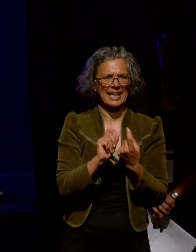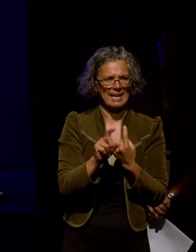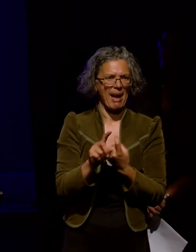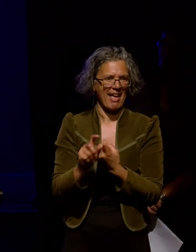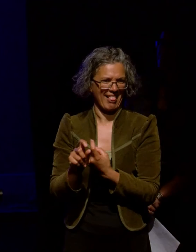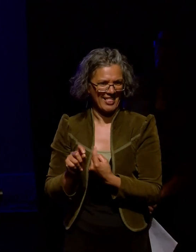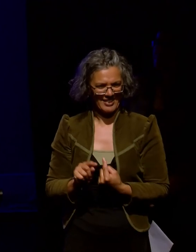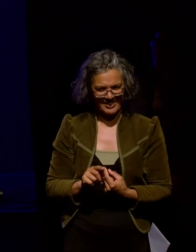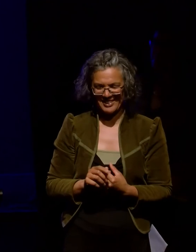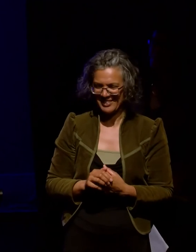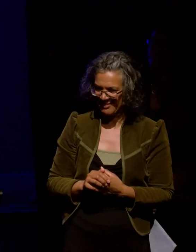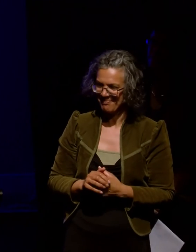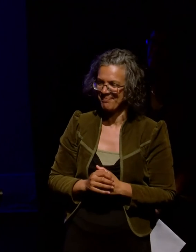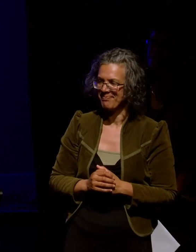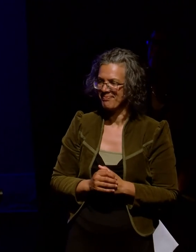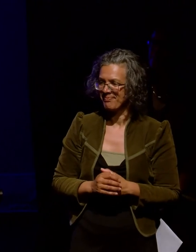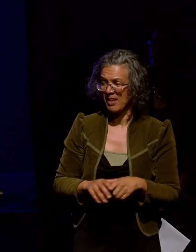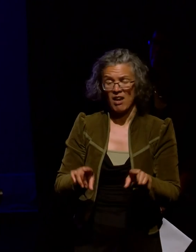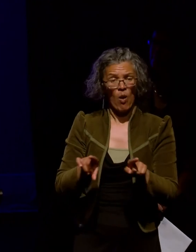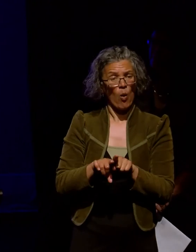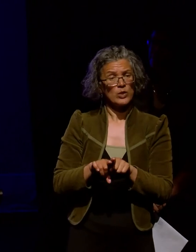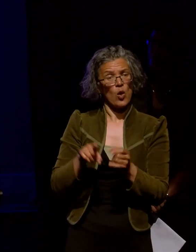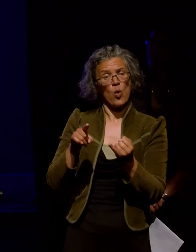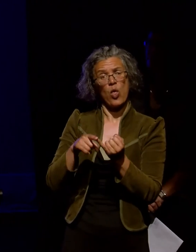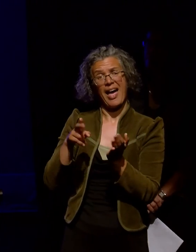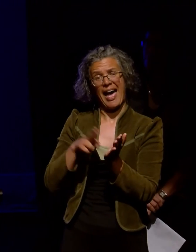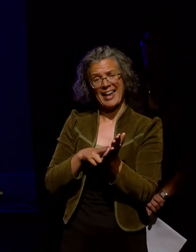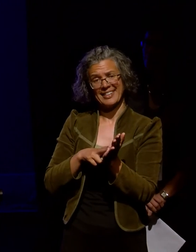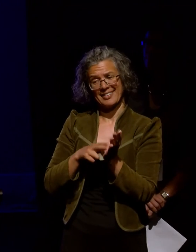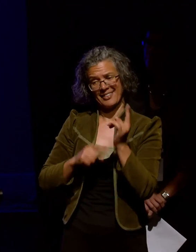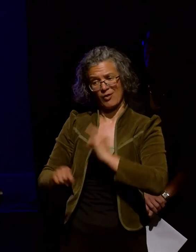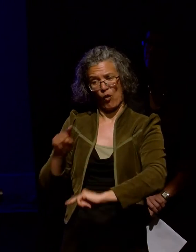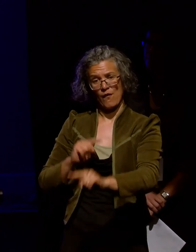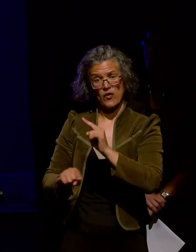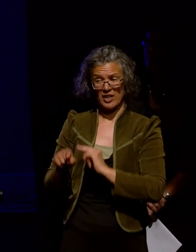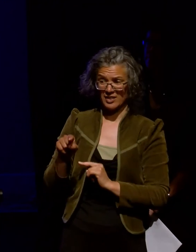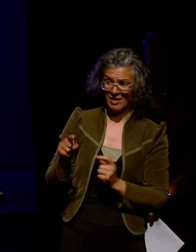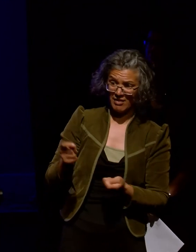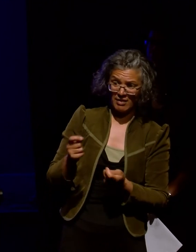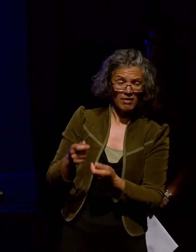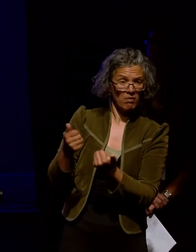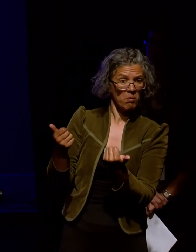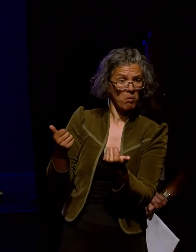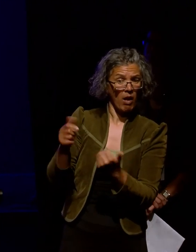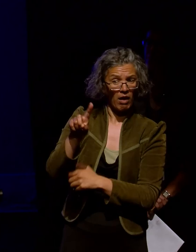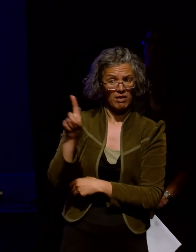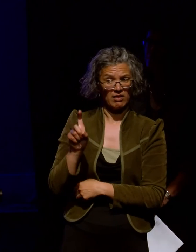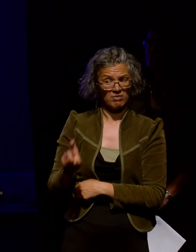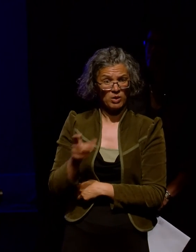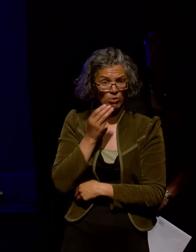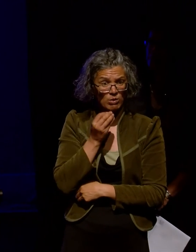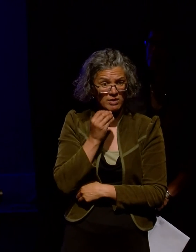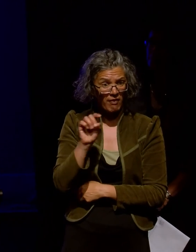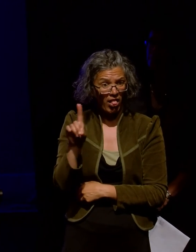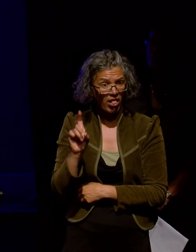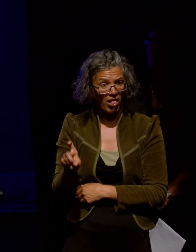We might also consider the unconference bar camp-style event. We might consider whether that's still the most useful way of proceeding. It